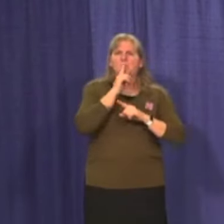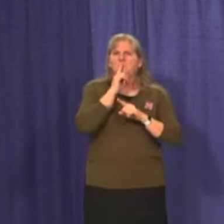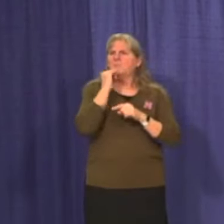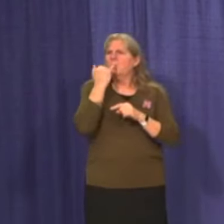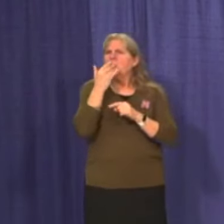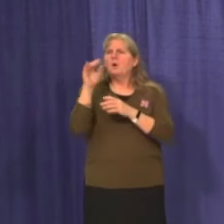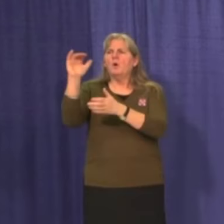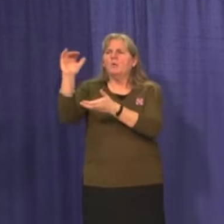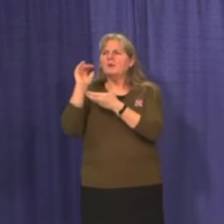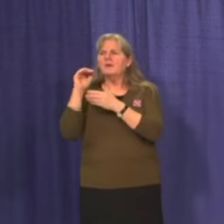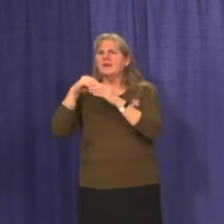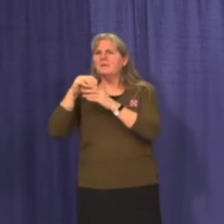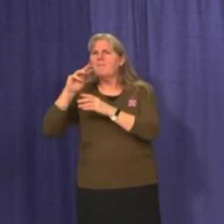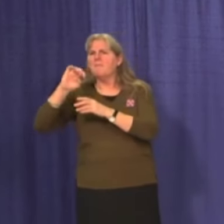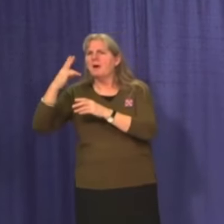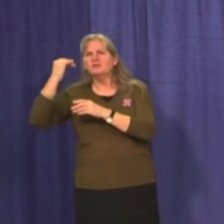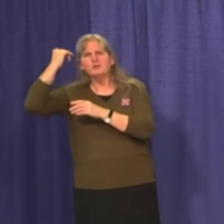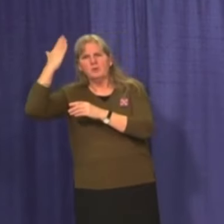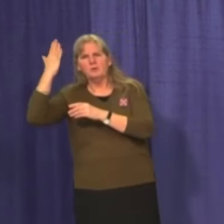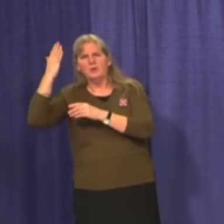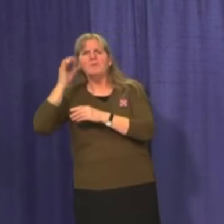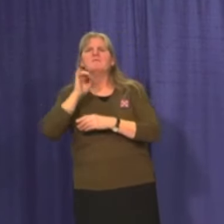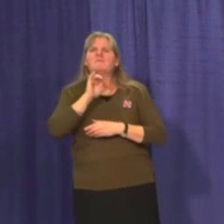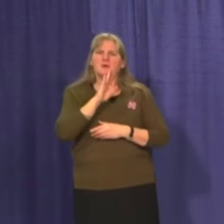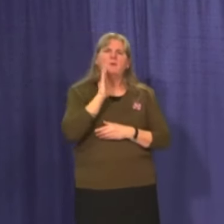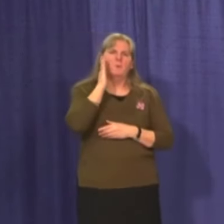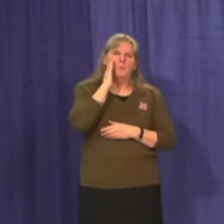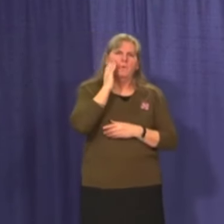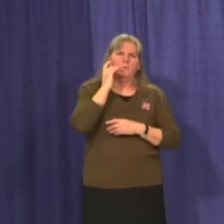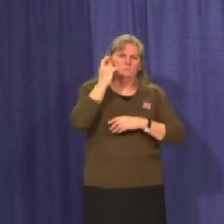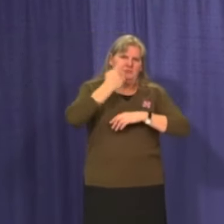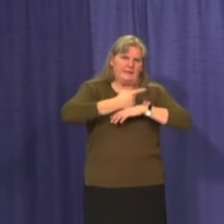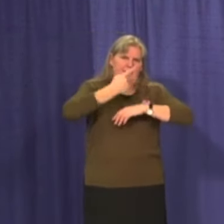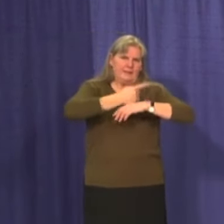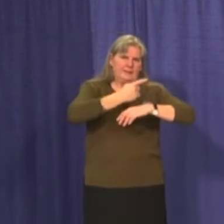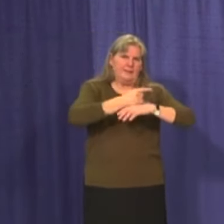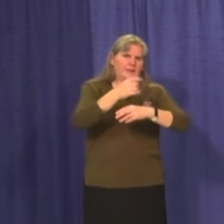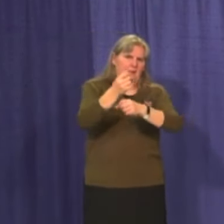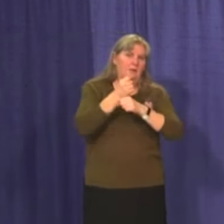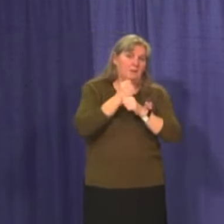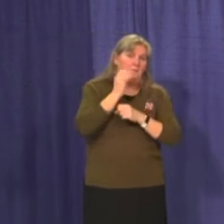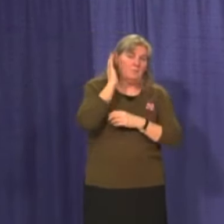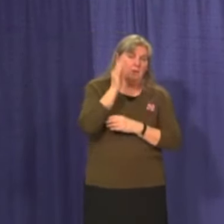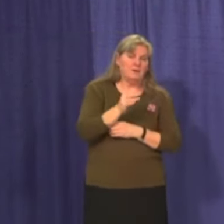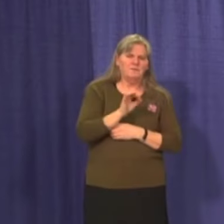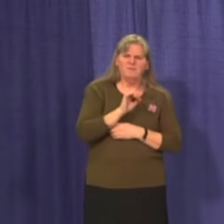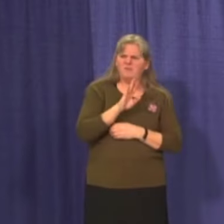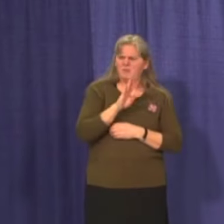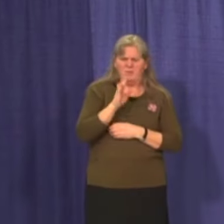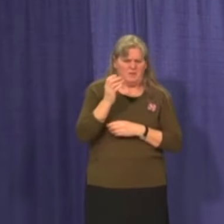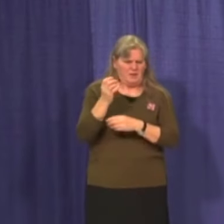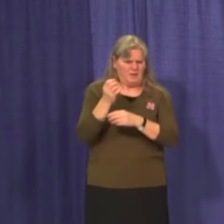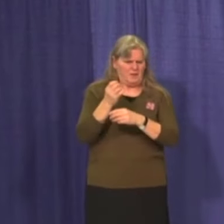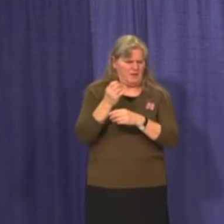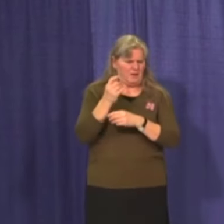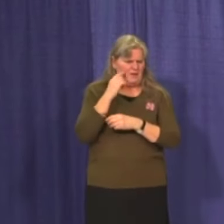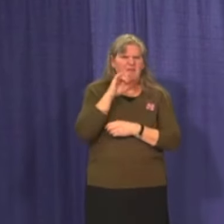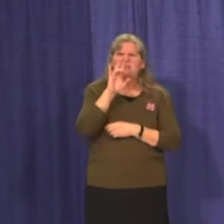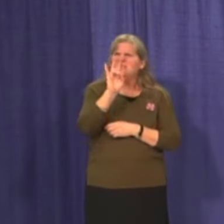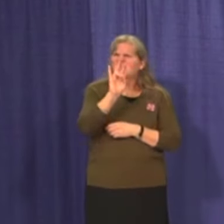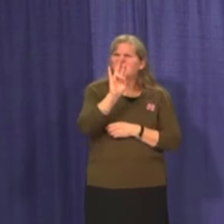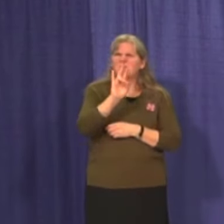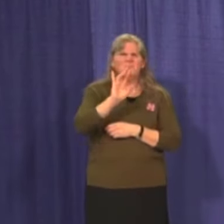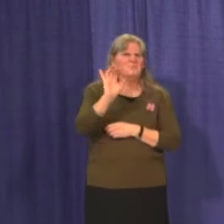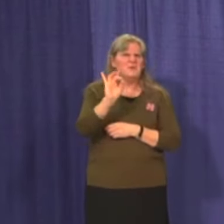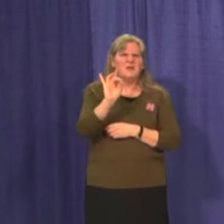dates confirmed for, for delivery yet. Um, and I believe the, uh, February date is around the seventh or